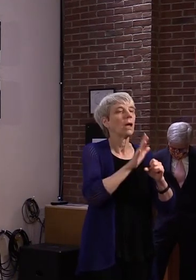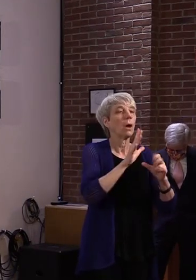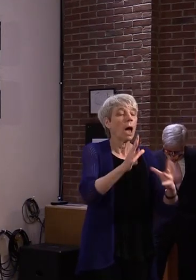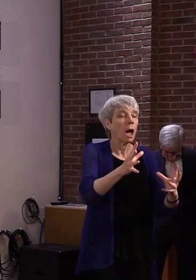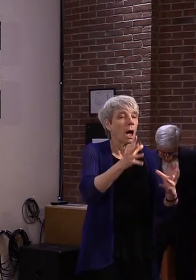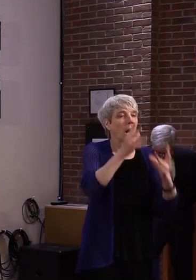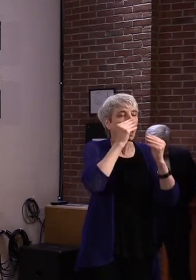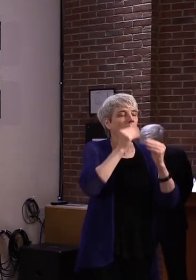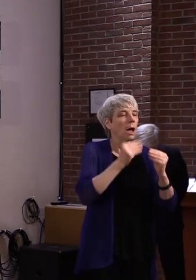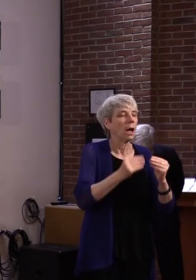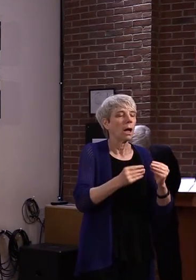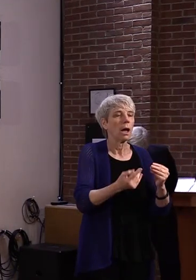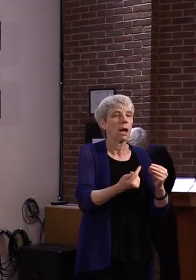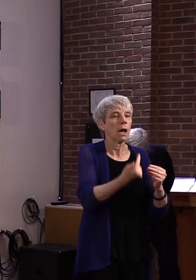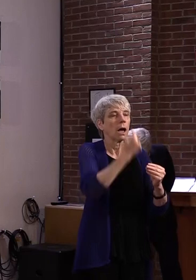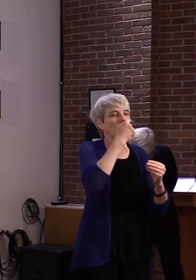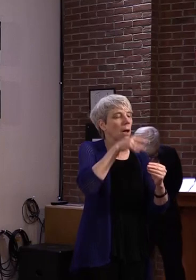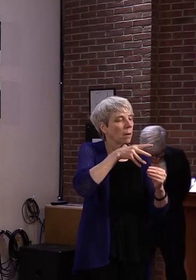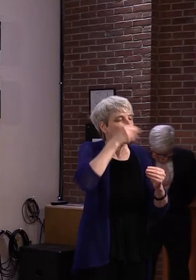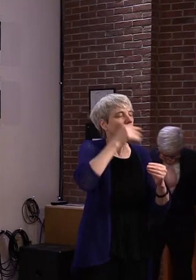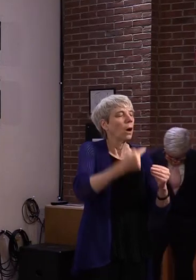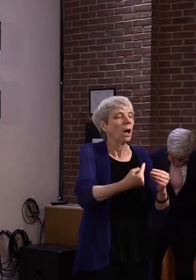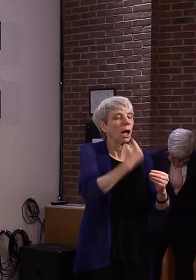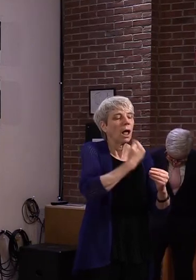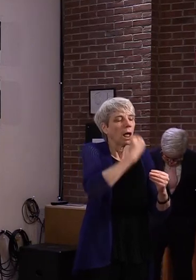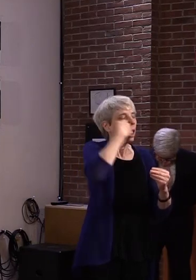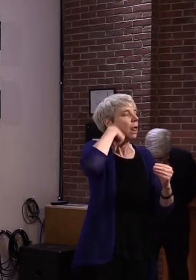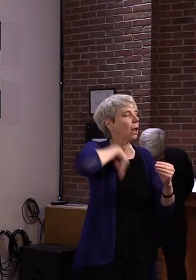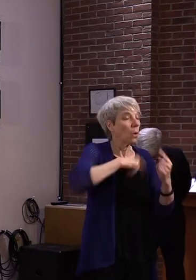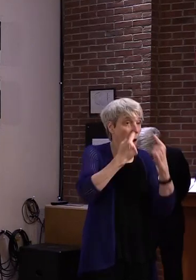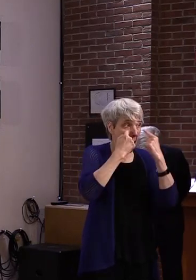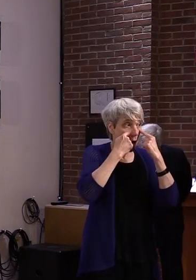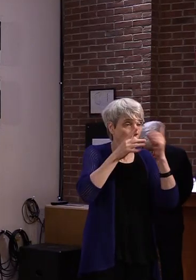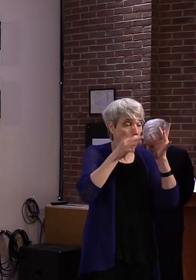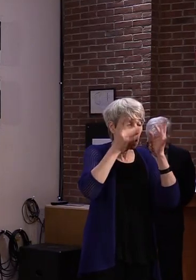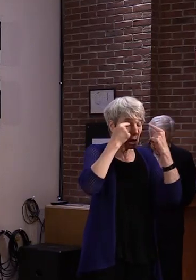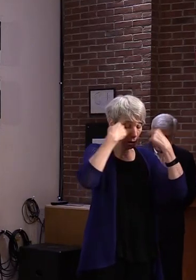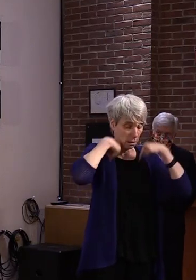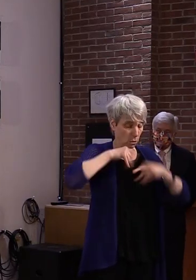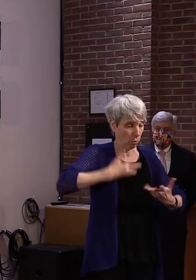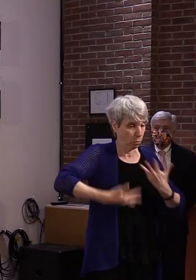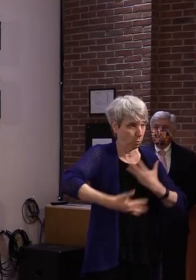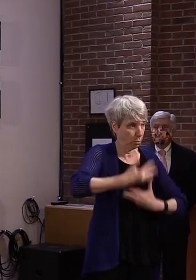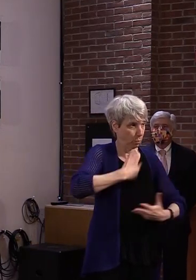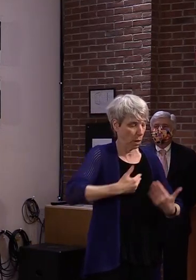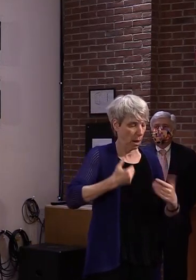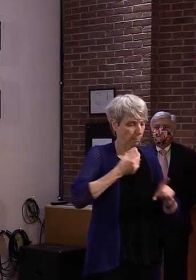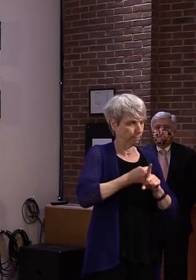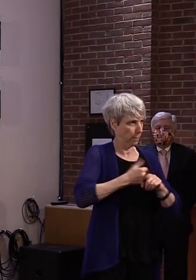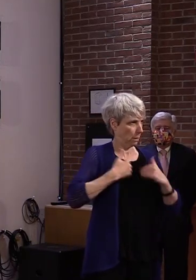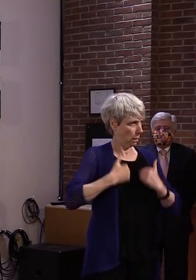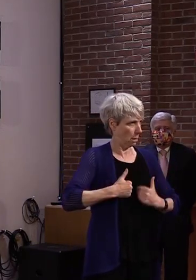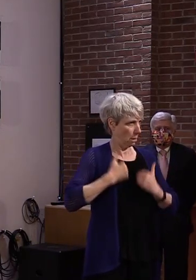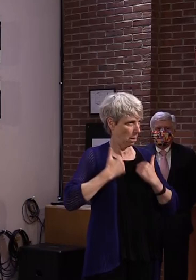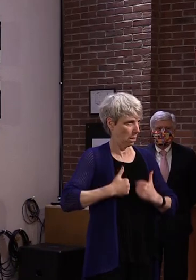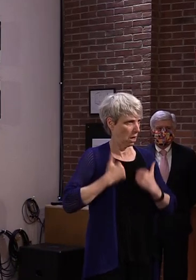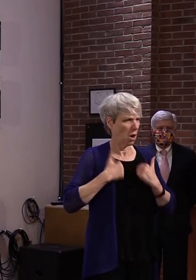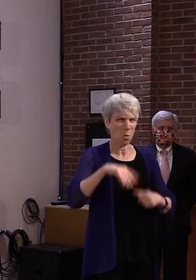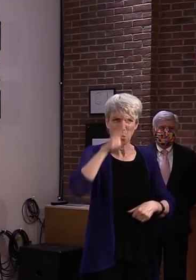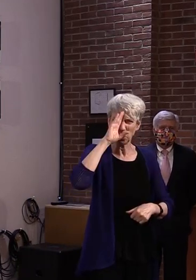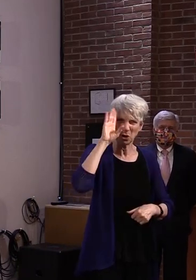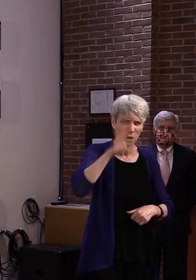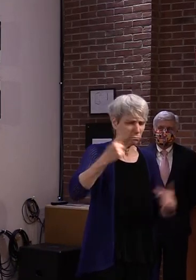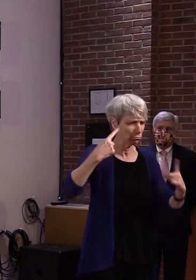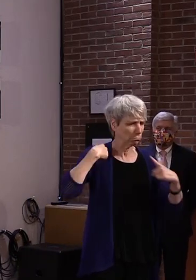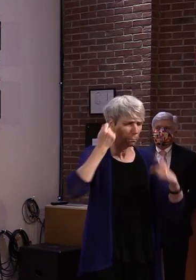through their nose, mouth or eyes, that's well known over many viruses,